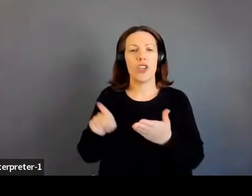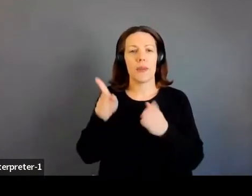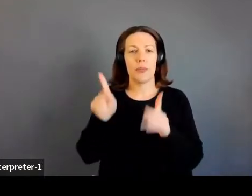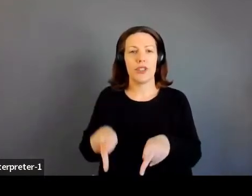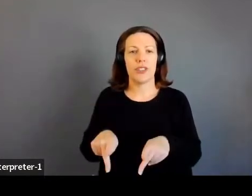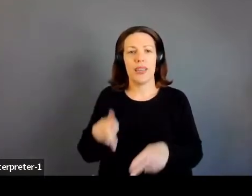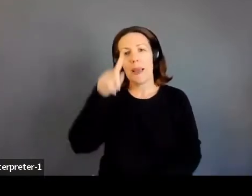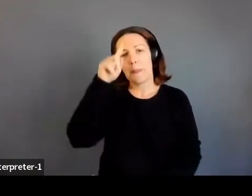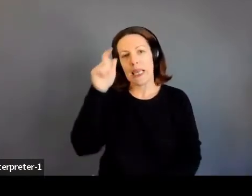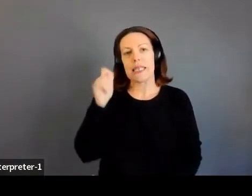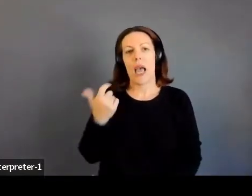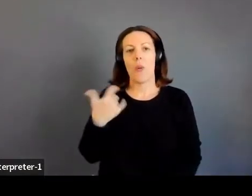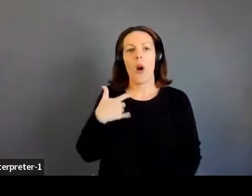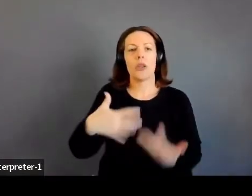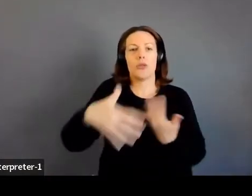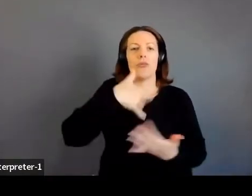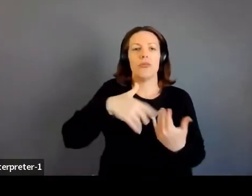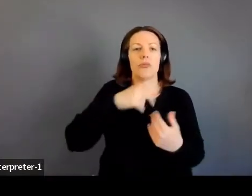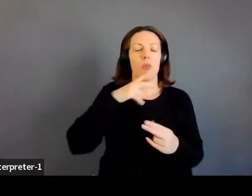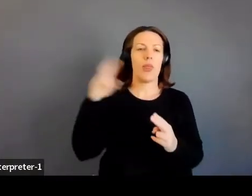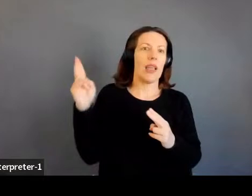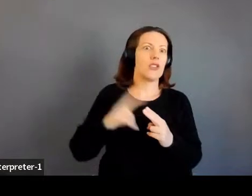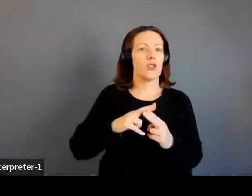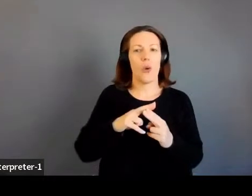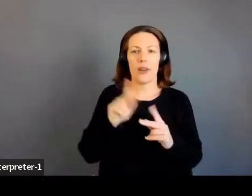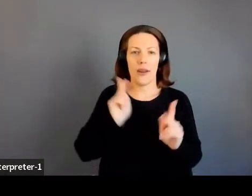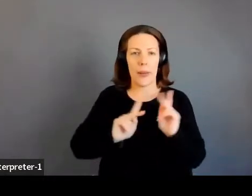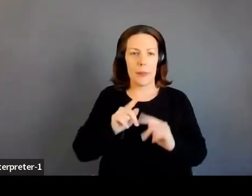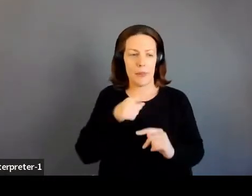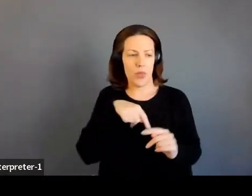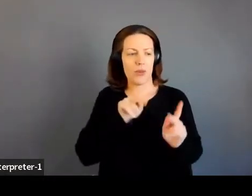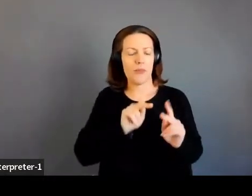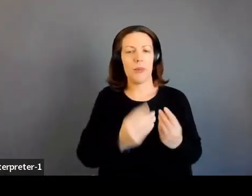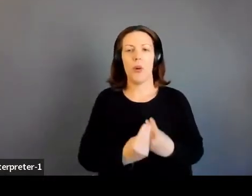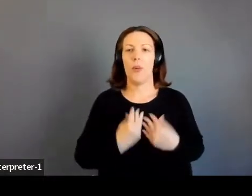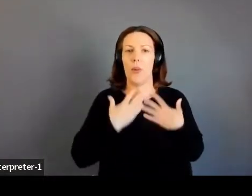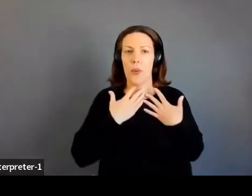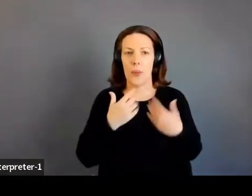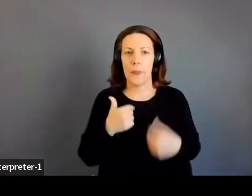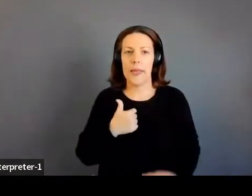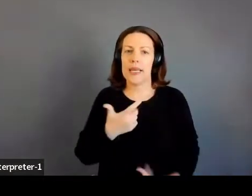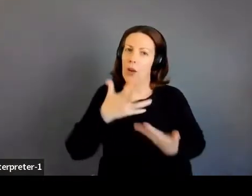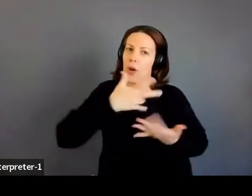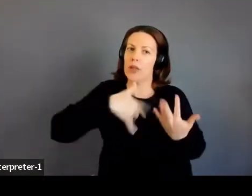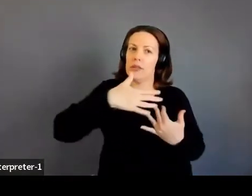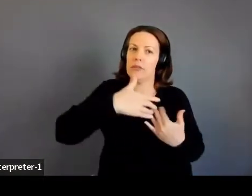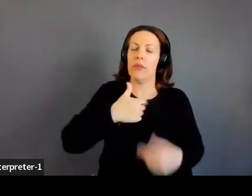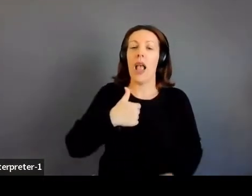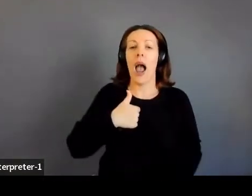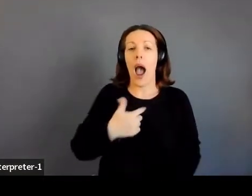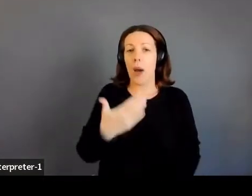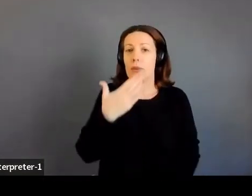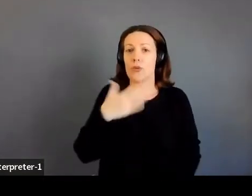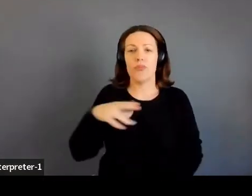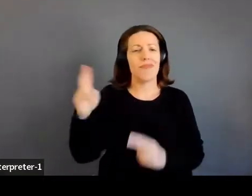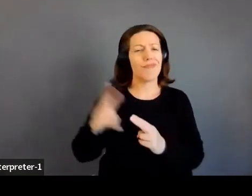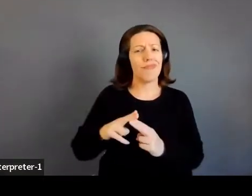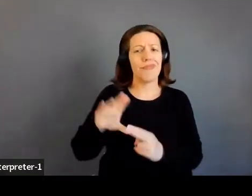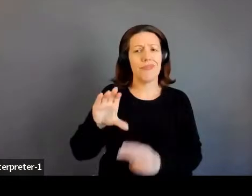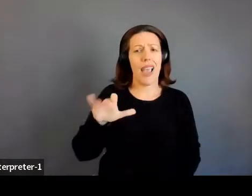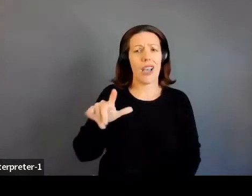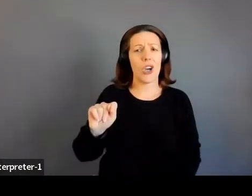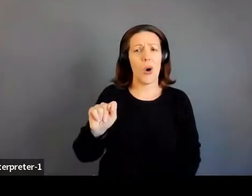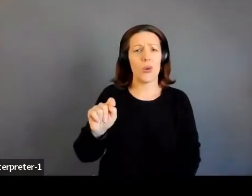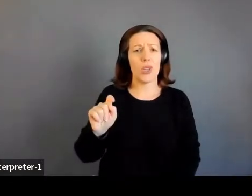extraordinary people that I was inspired by. And I was very, very good at CodeCheck. I had a system